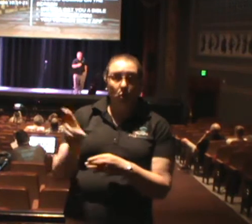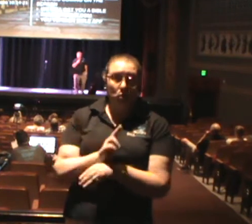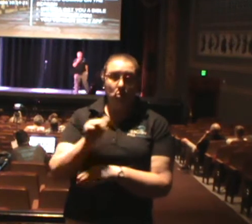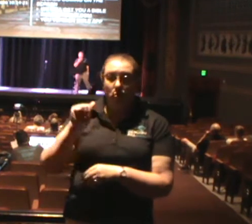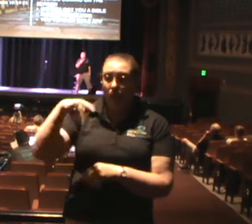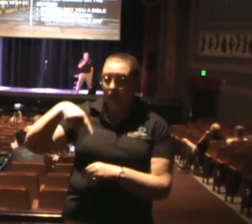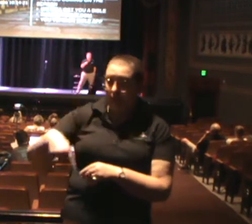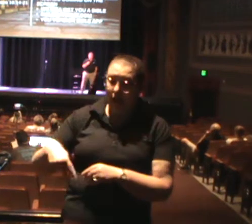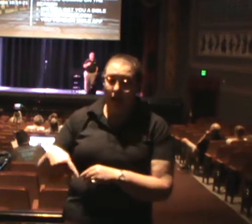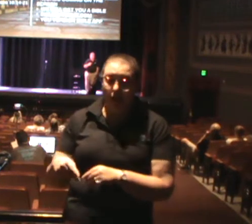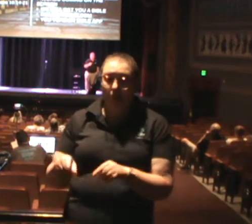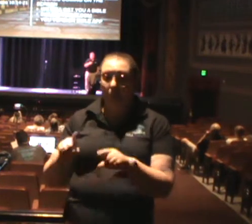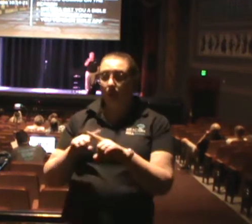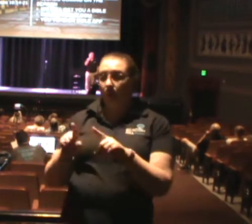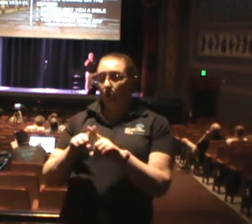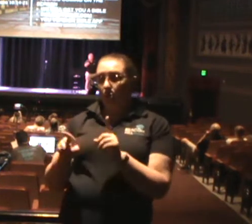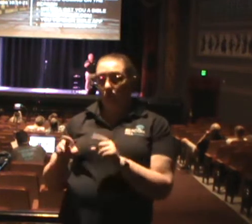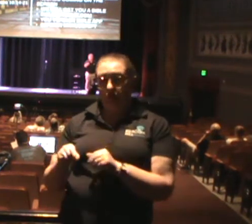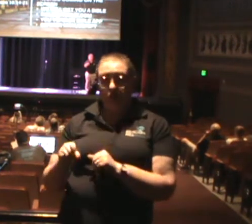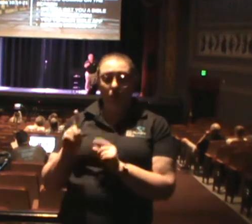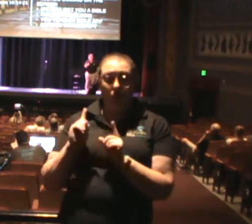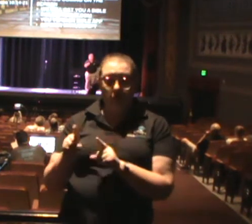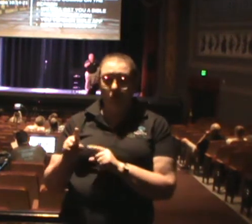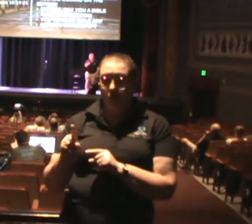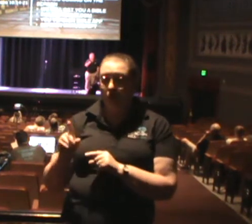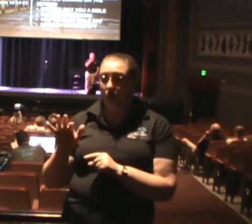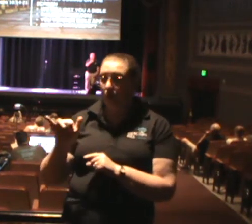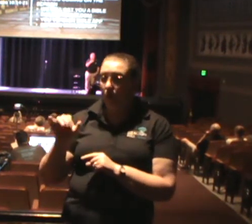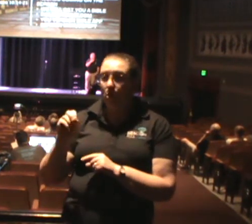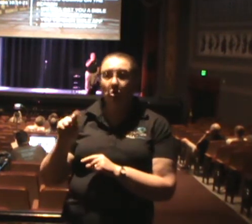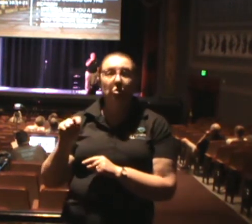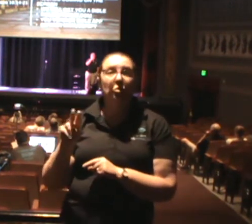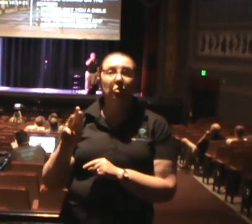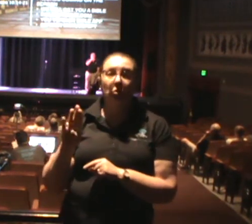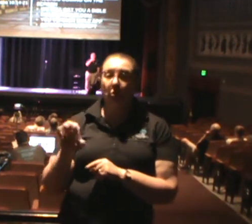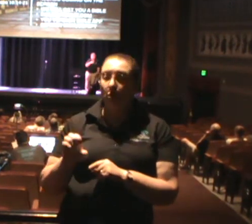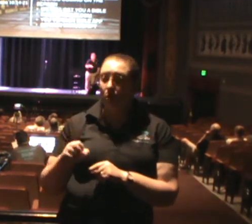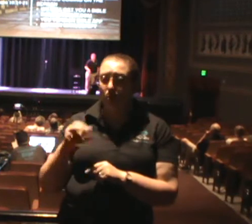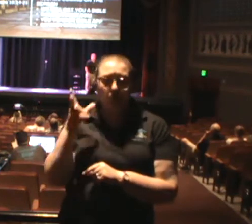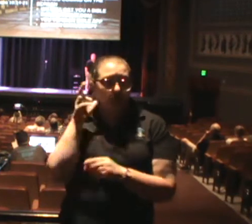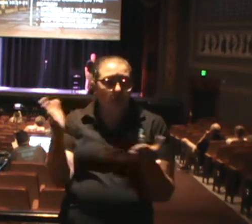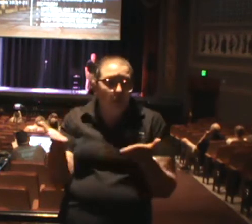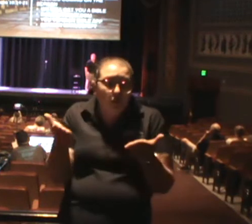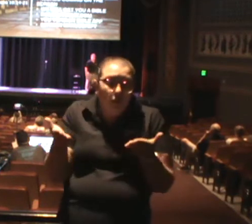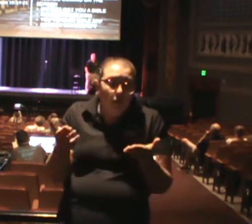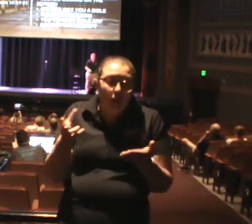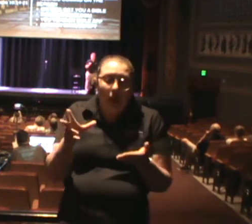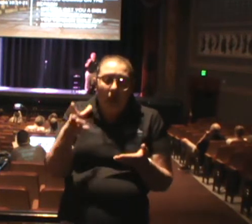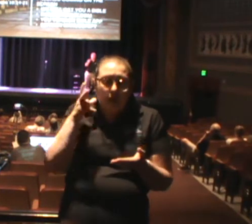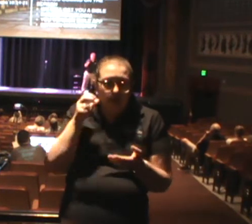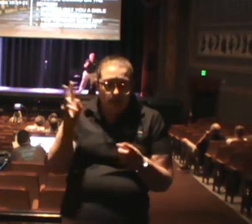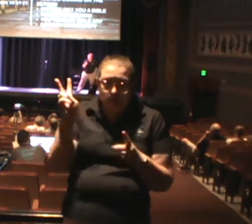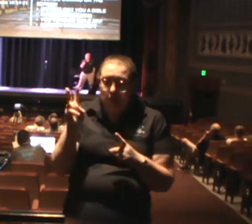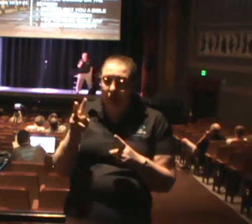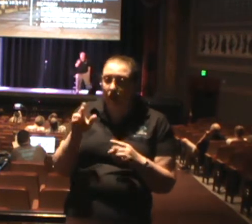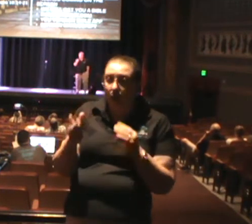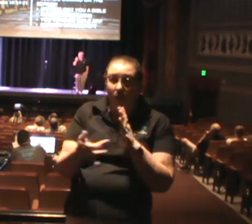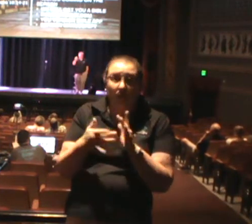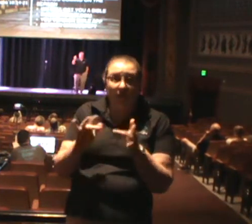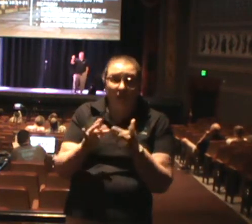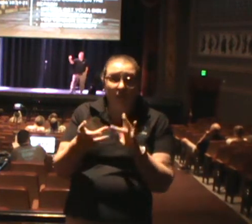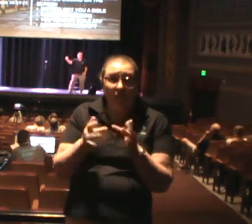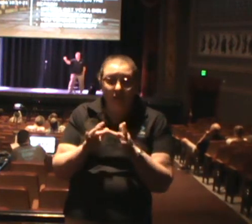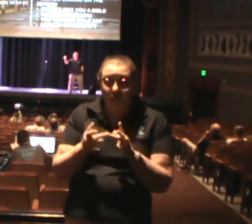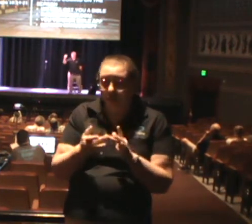morning. So if you're here today or you're listening online and you do not know Jesus Christ the Lord of your life and you leave here